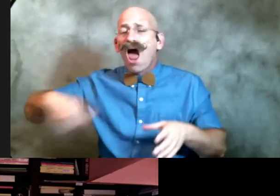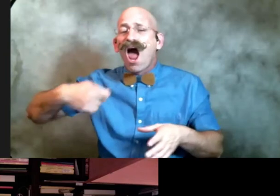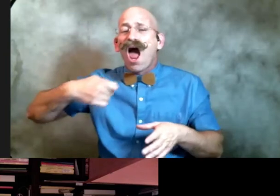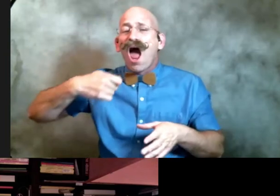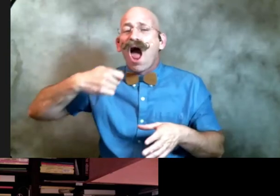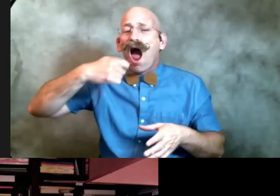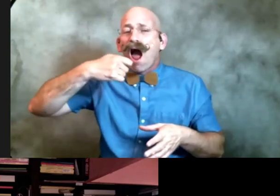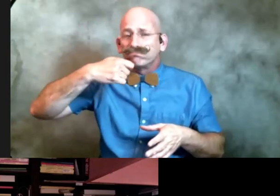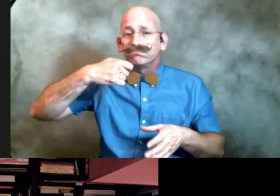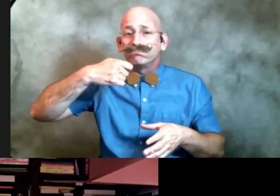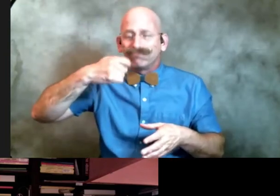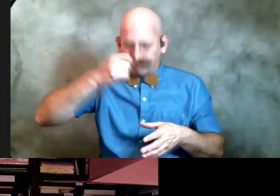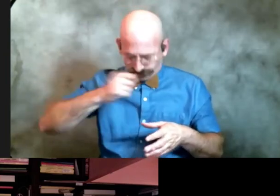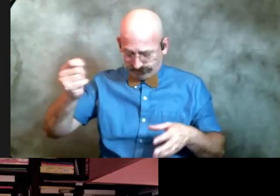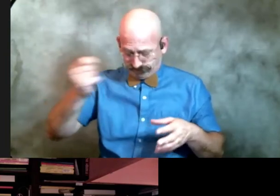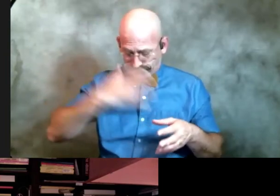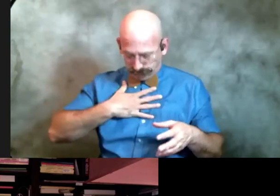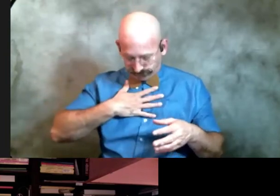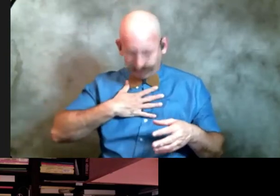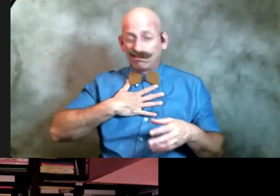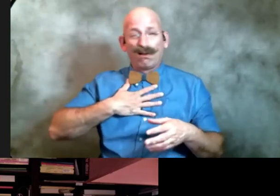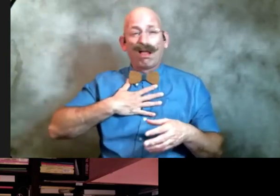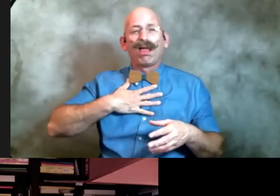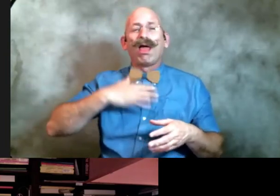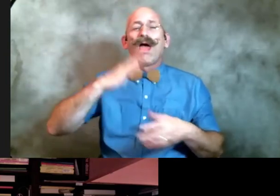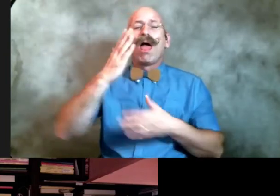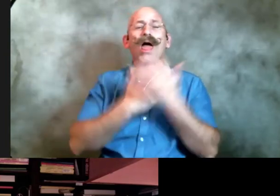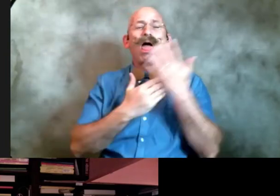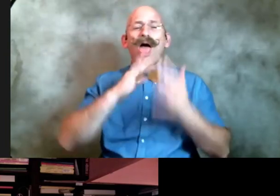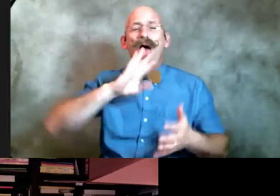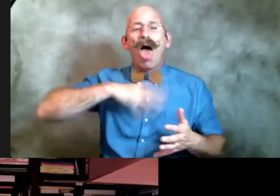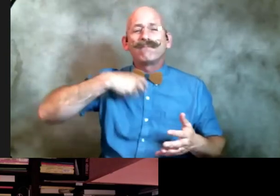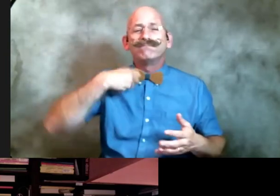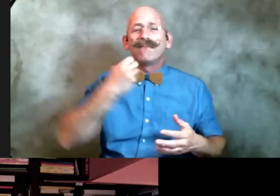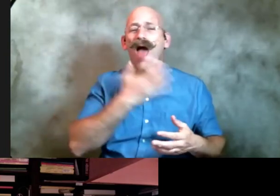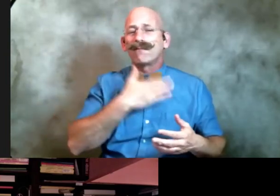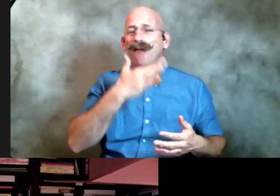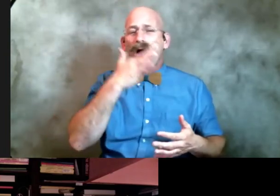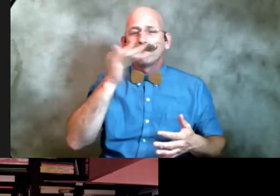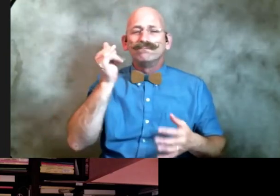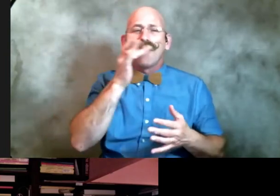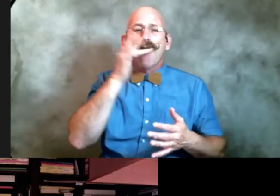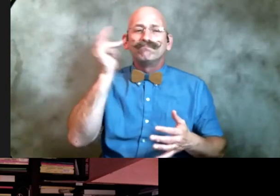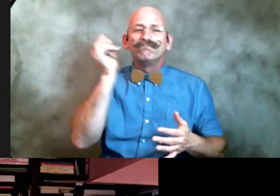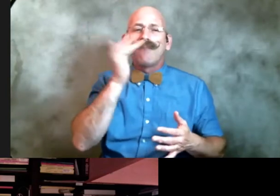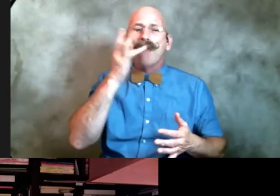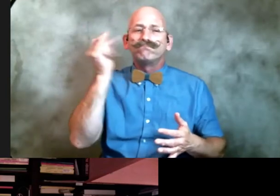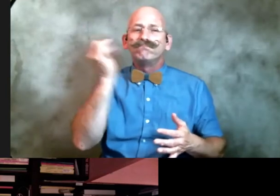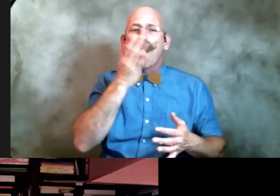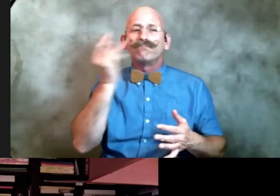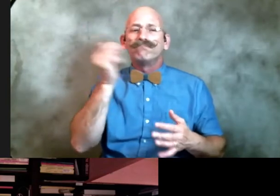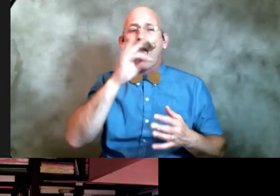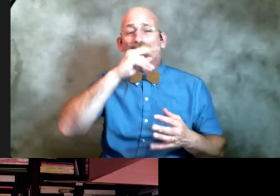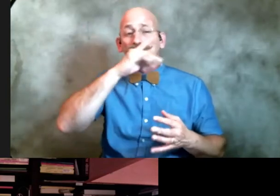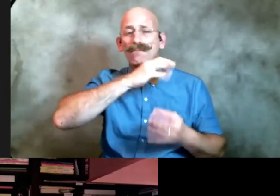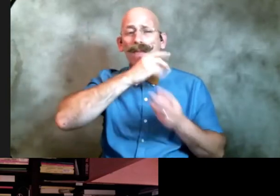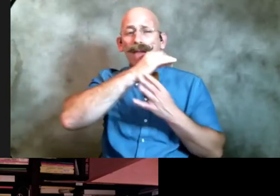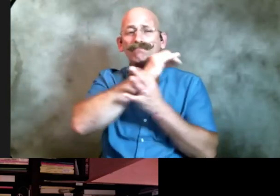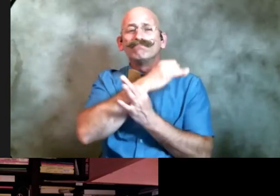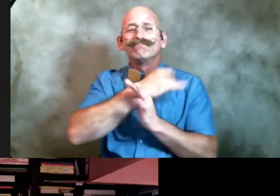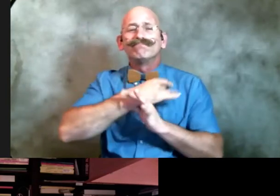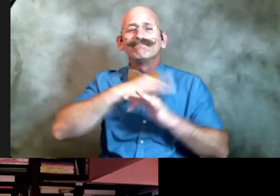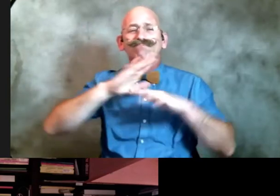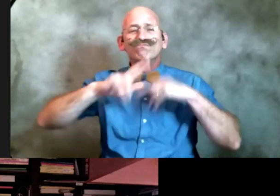then drops it and digs with her fingers licking them all the way to the nub of her wrist